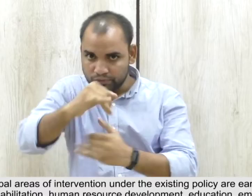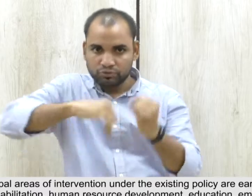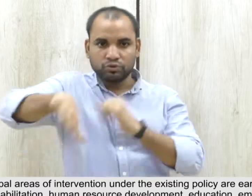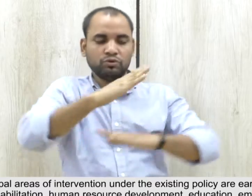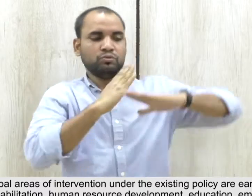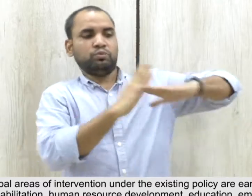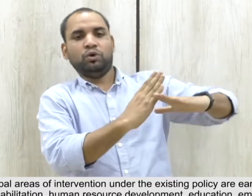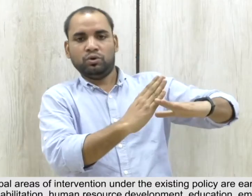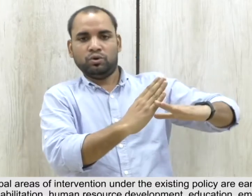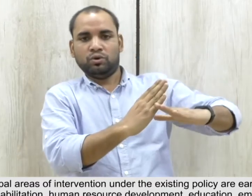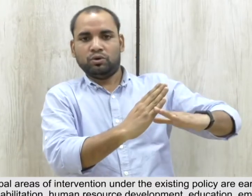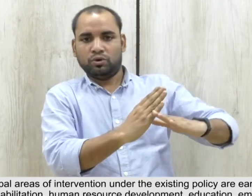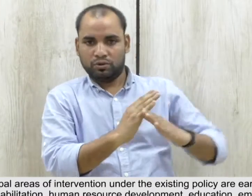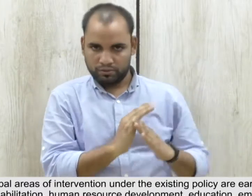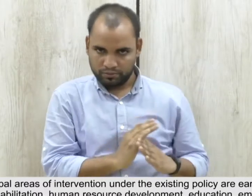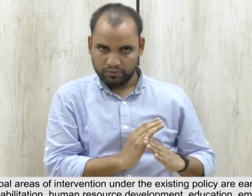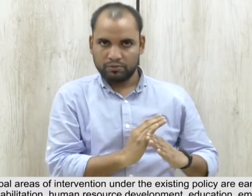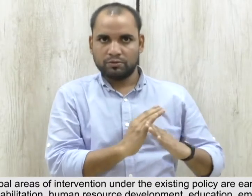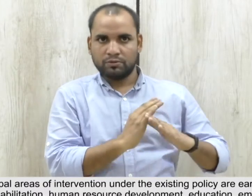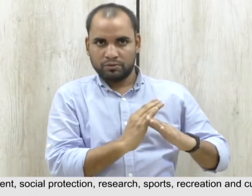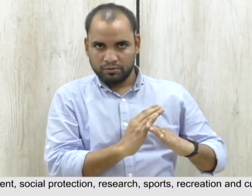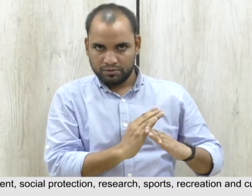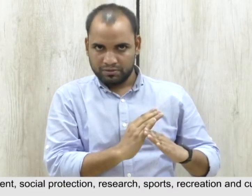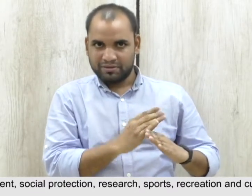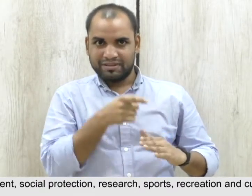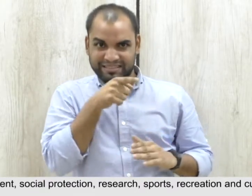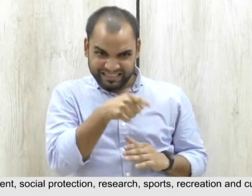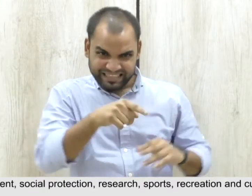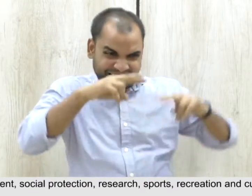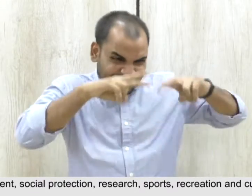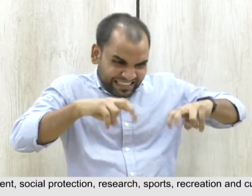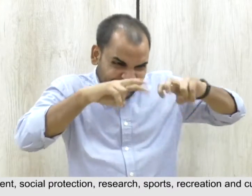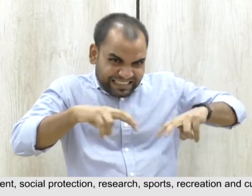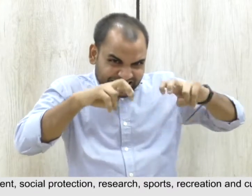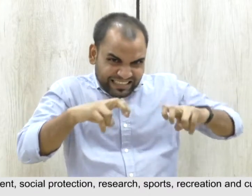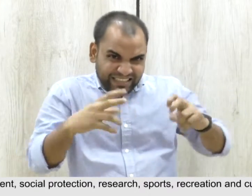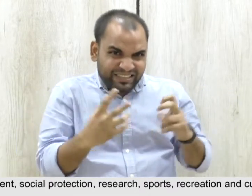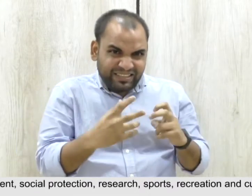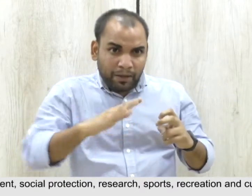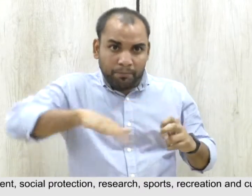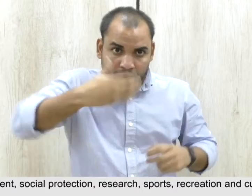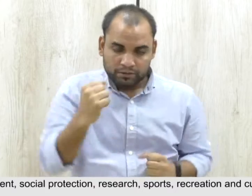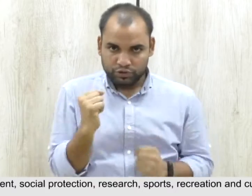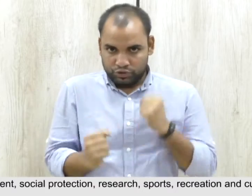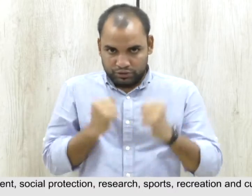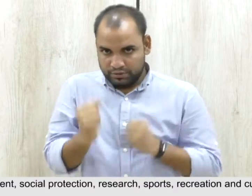education, employment, barrier-free environment, social protection, research, sports,